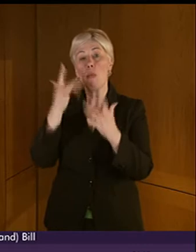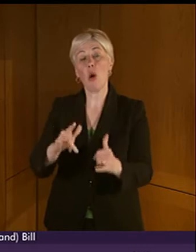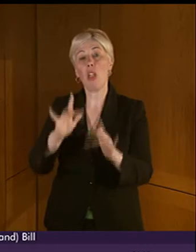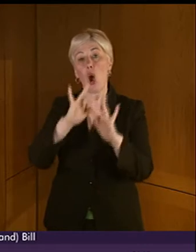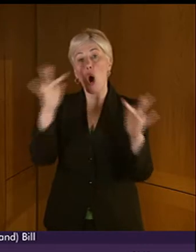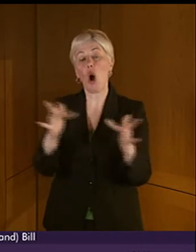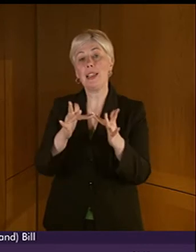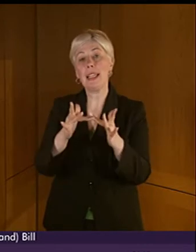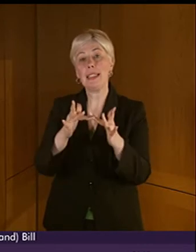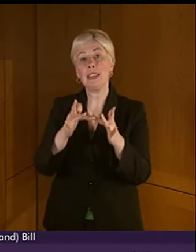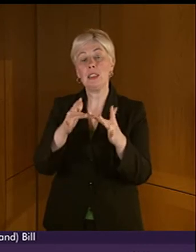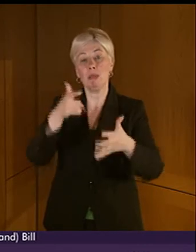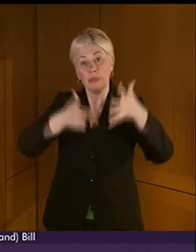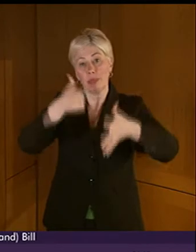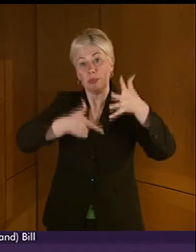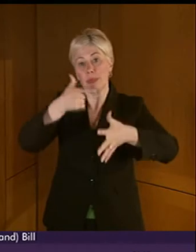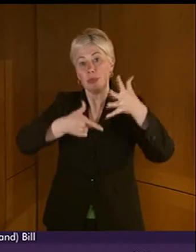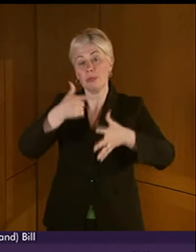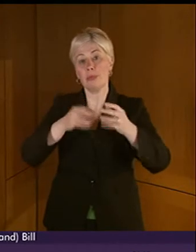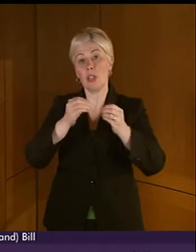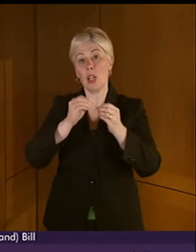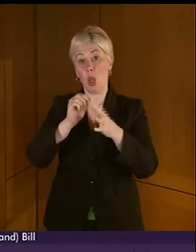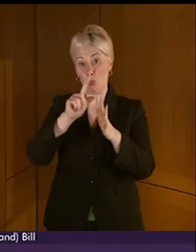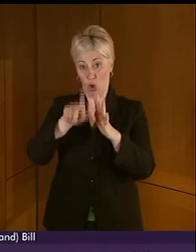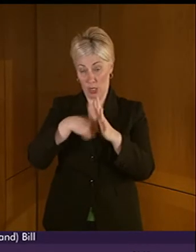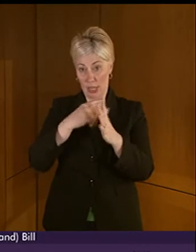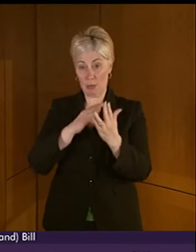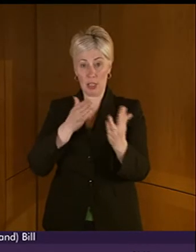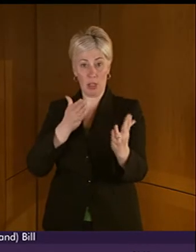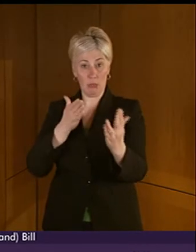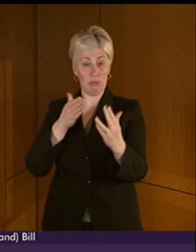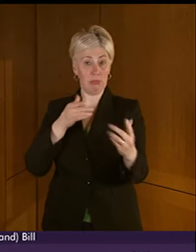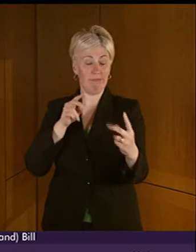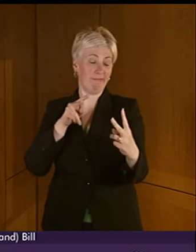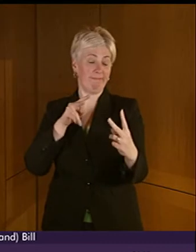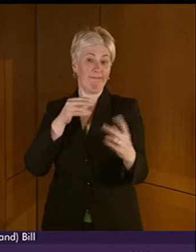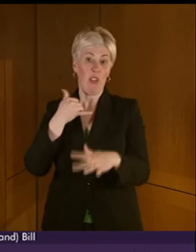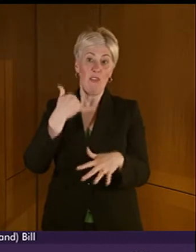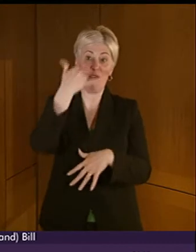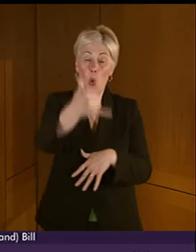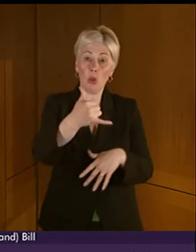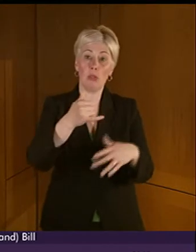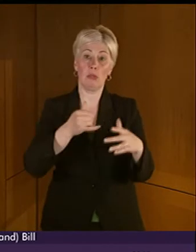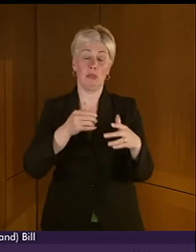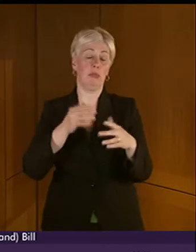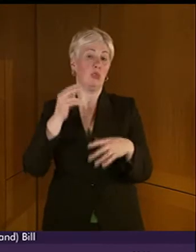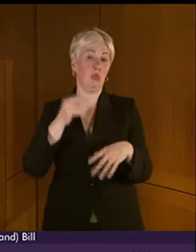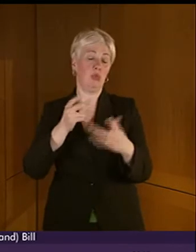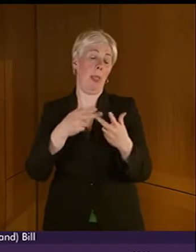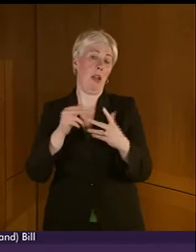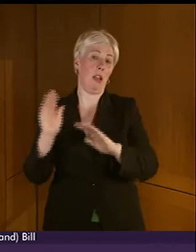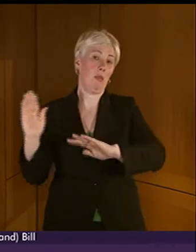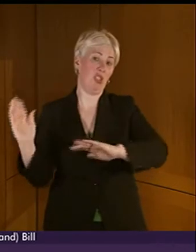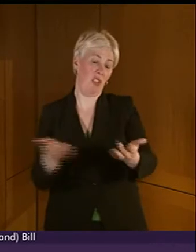for BSL users wishing to access public services by phone. Can I take a brief intervention? Yes, sure.